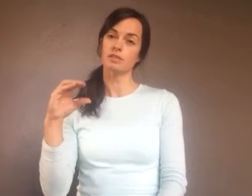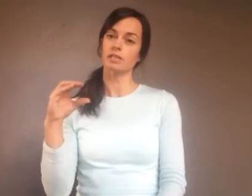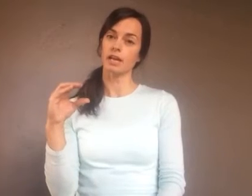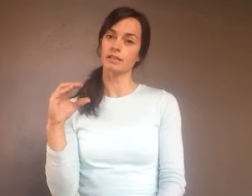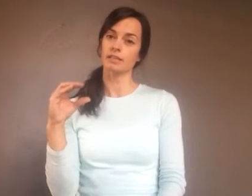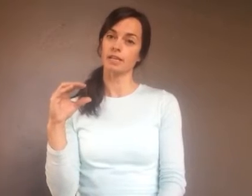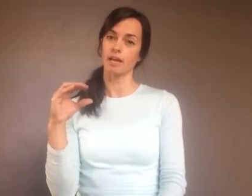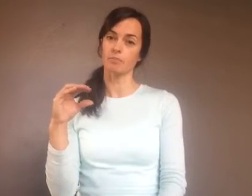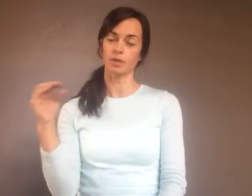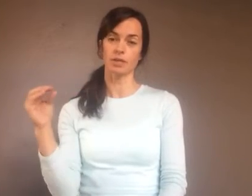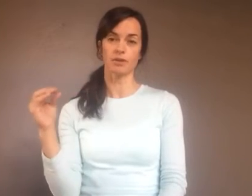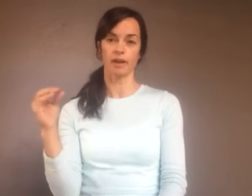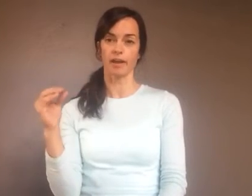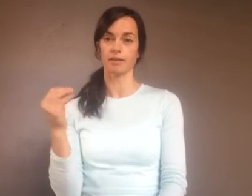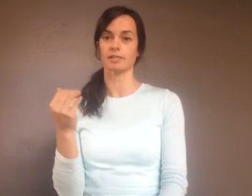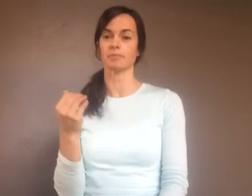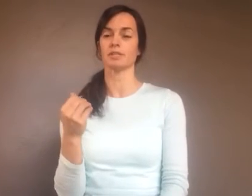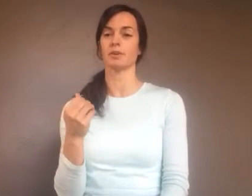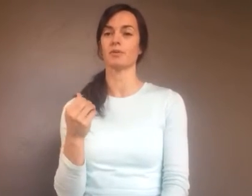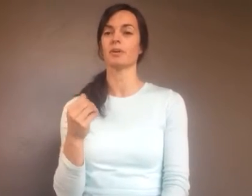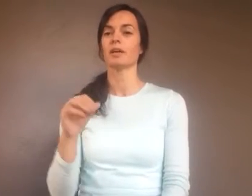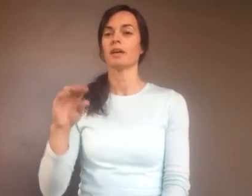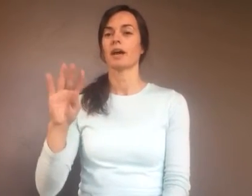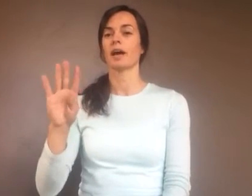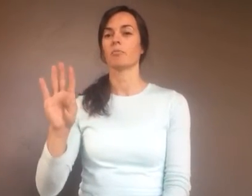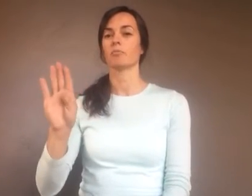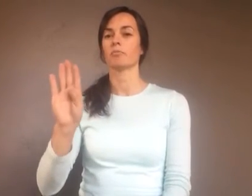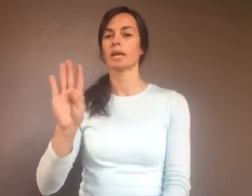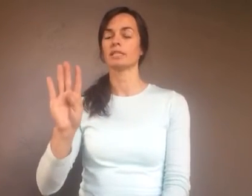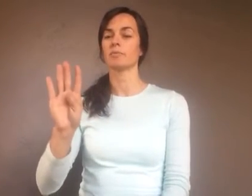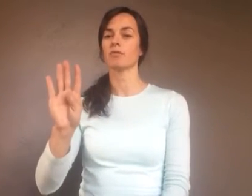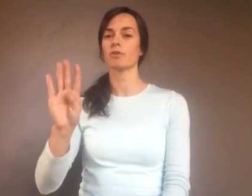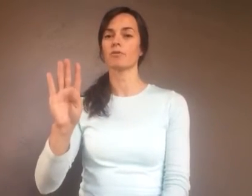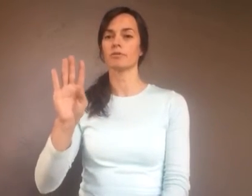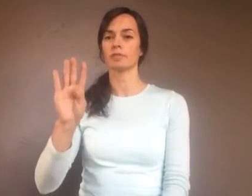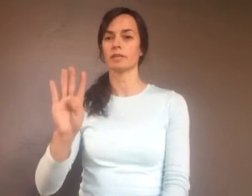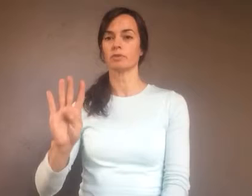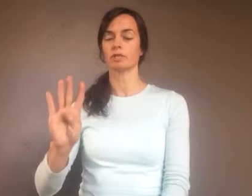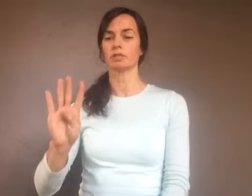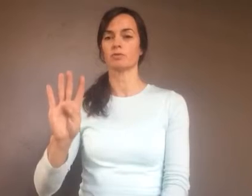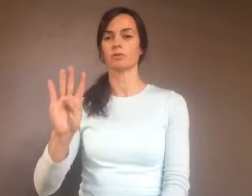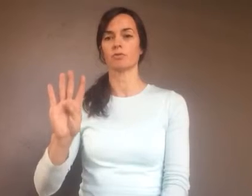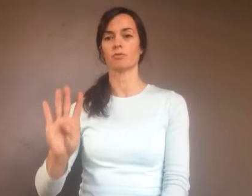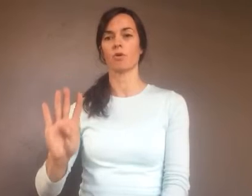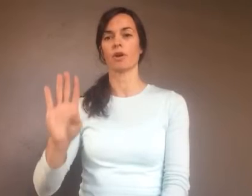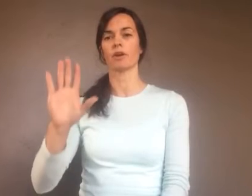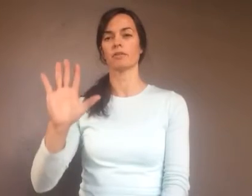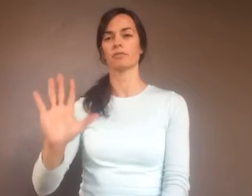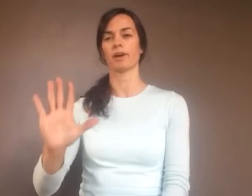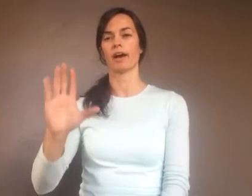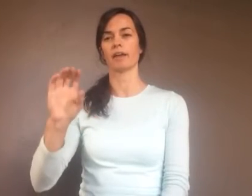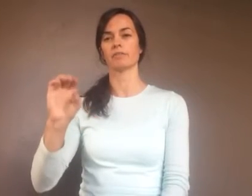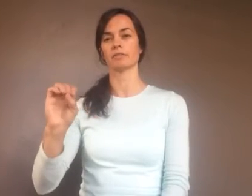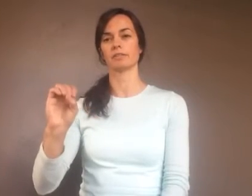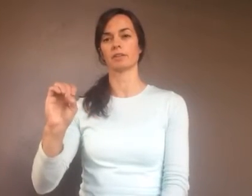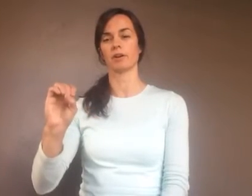either sign the time period or not. It's up to you. But to make 450, we just do the 4, 5, 0.